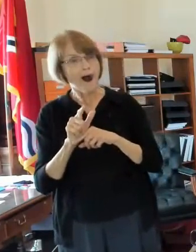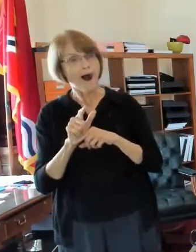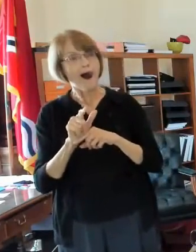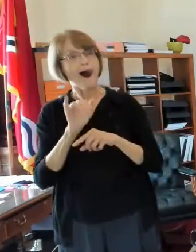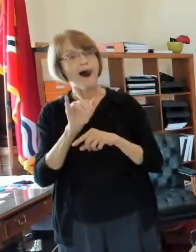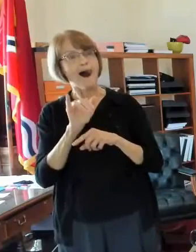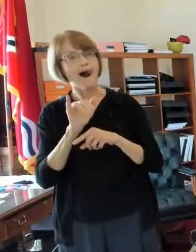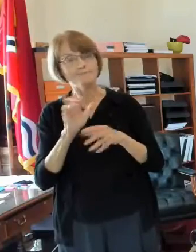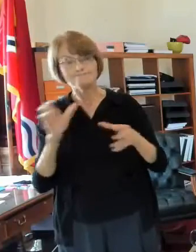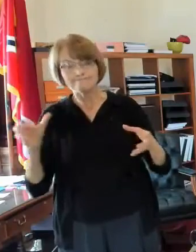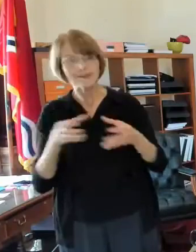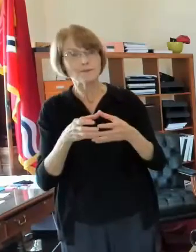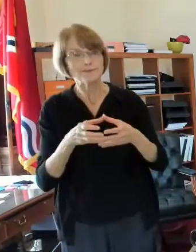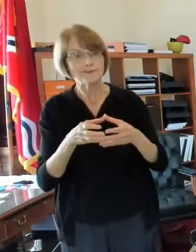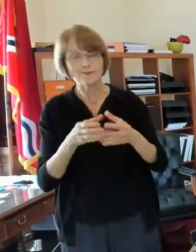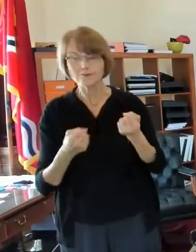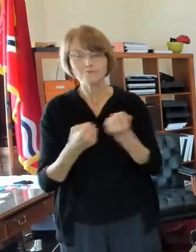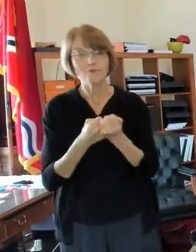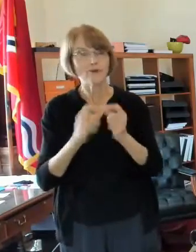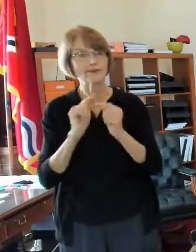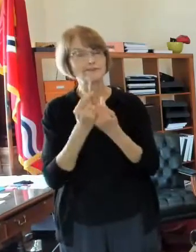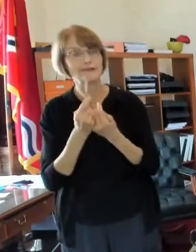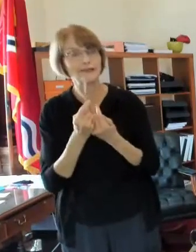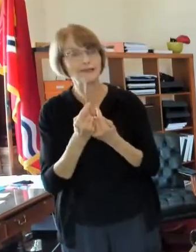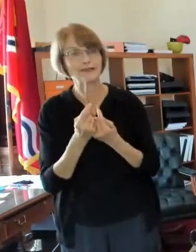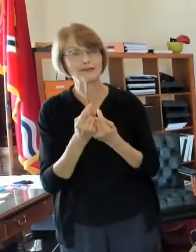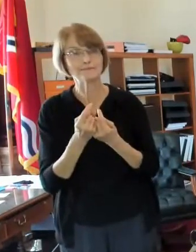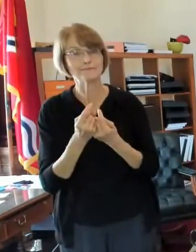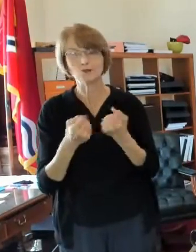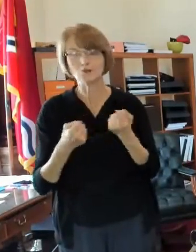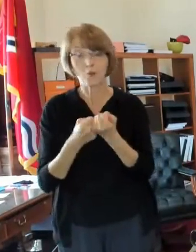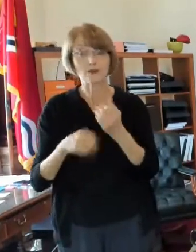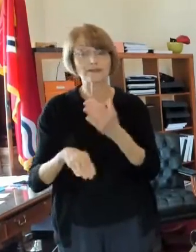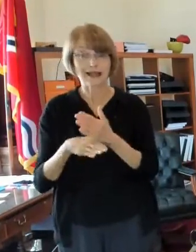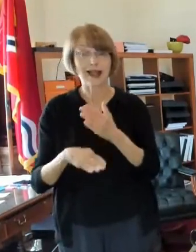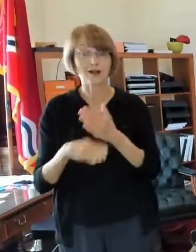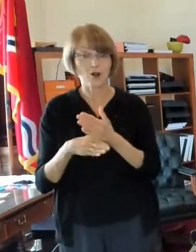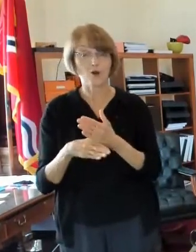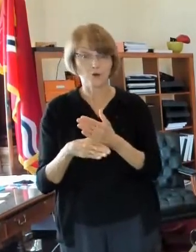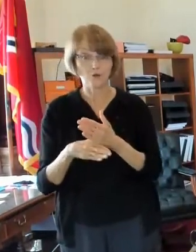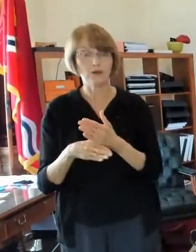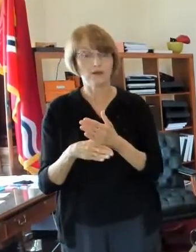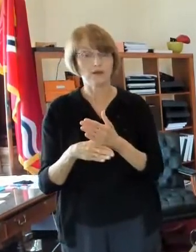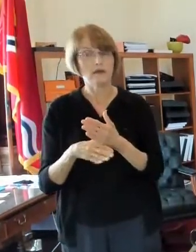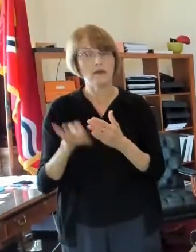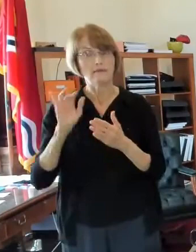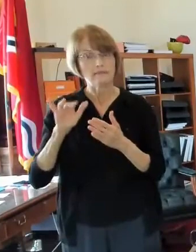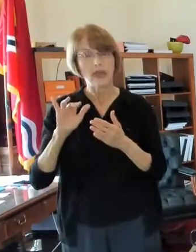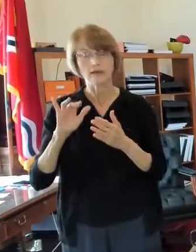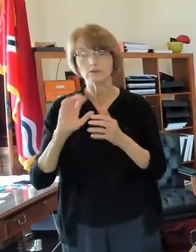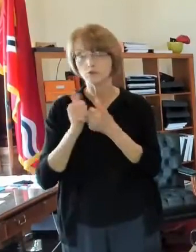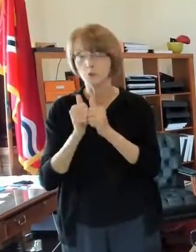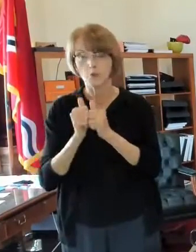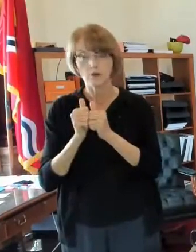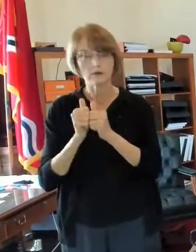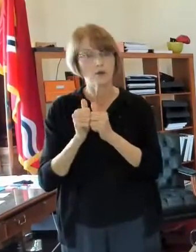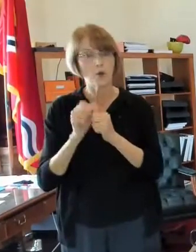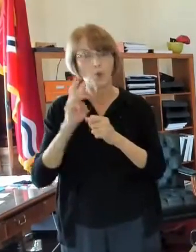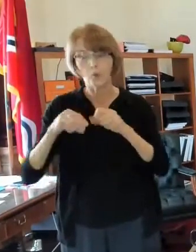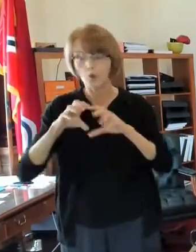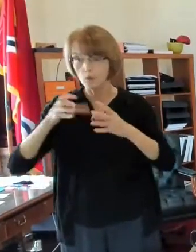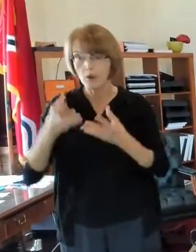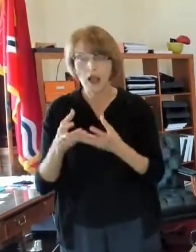support their team uh support soccer which is very international sport and um